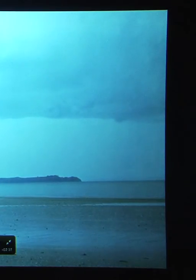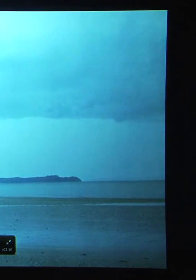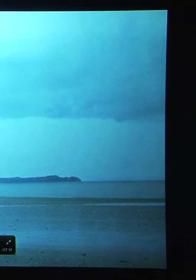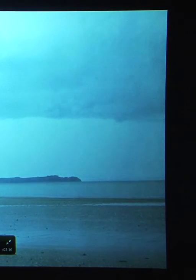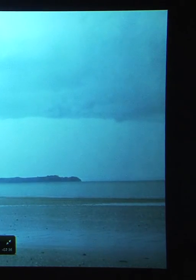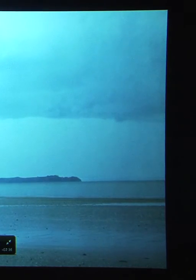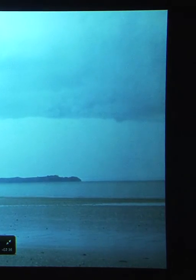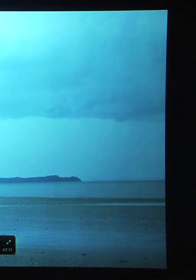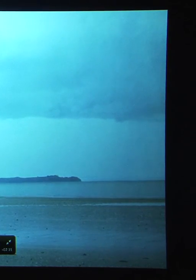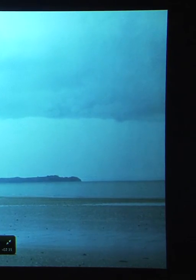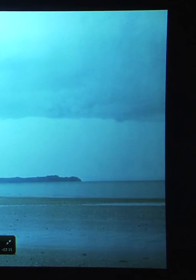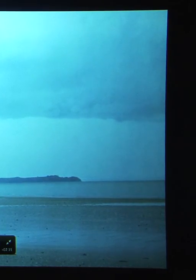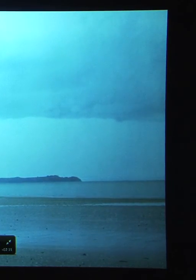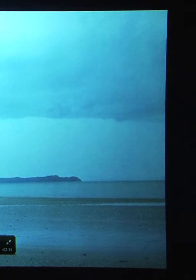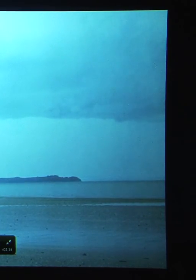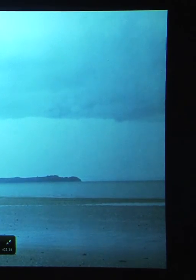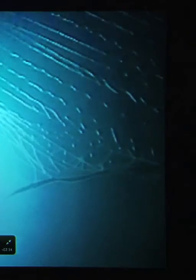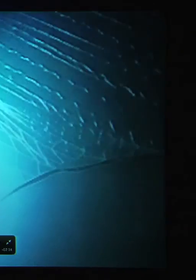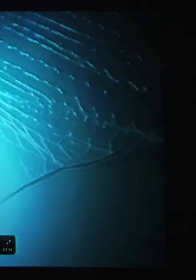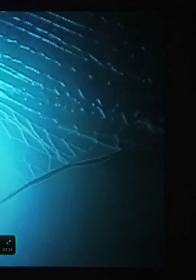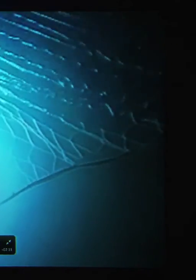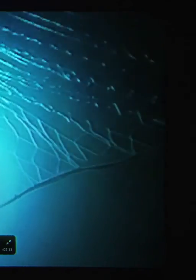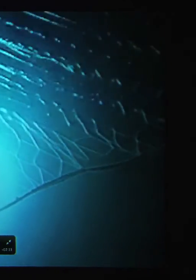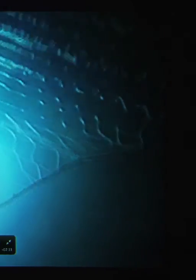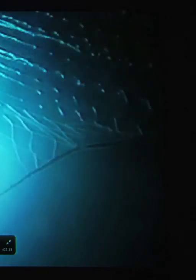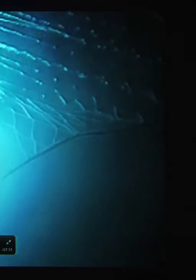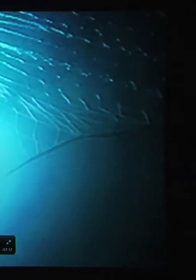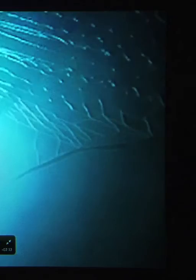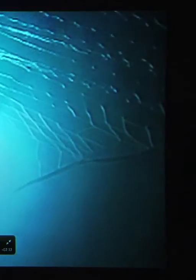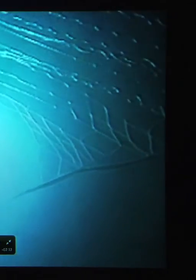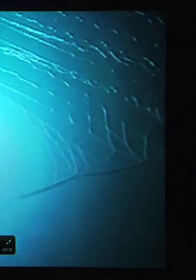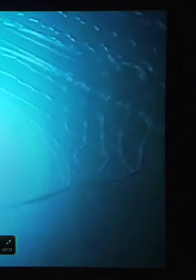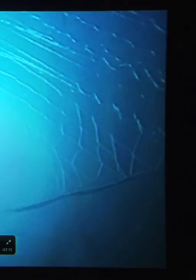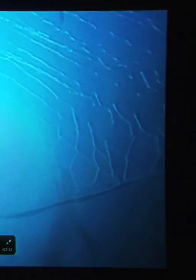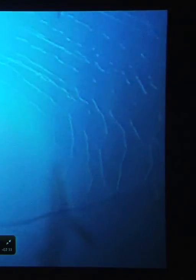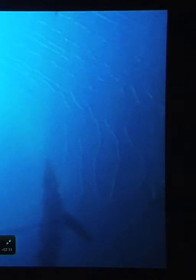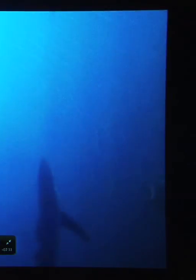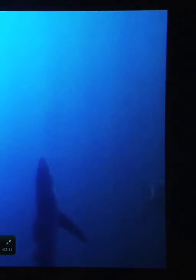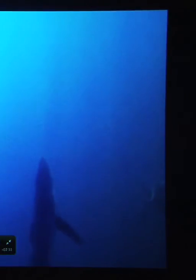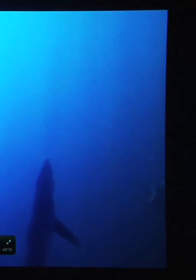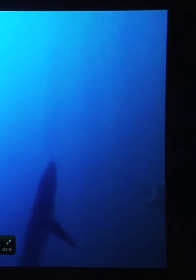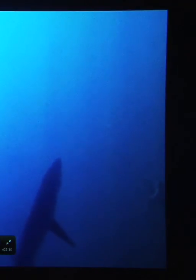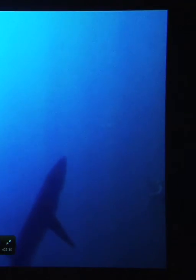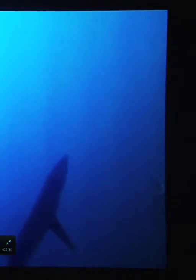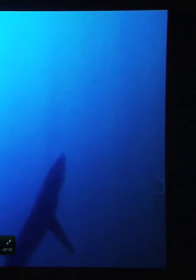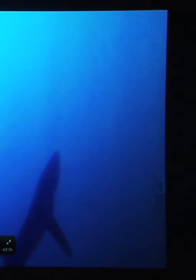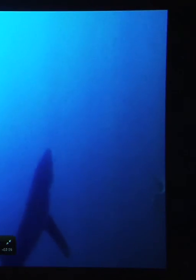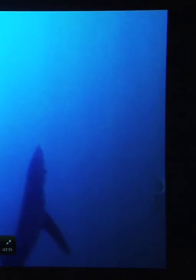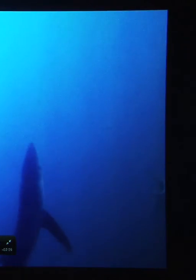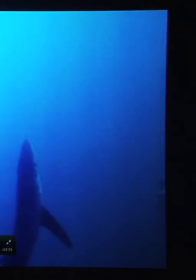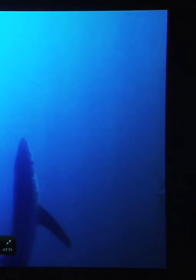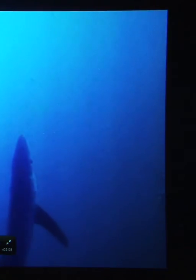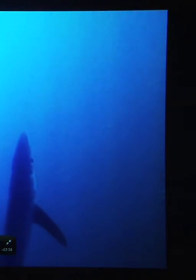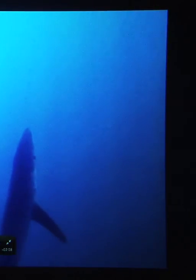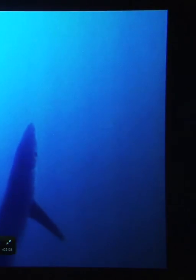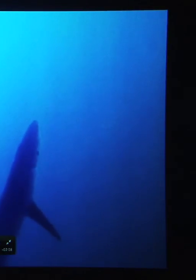has kept over-fishing off our environmental radar. As a result, sharks have gone from predator to prey in just a few decades,